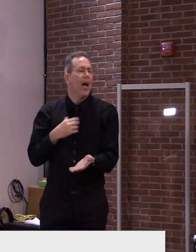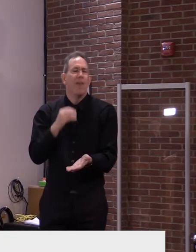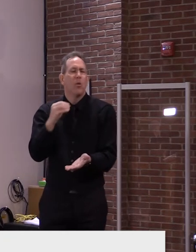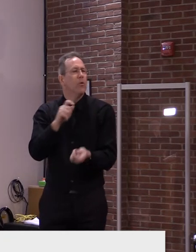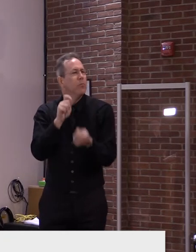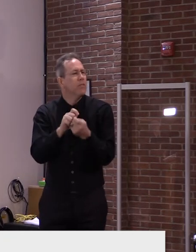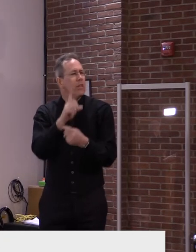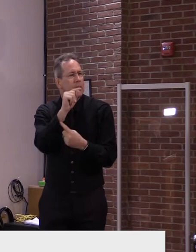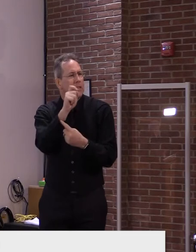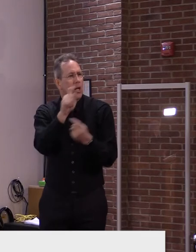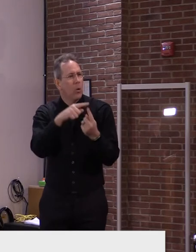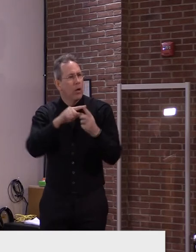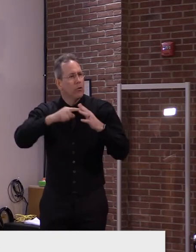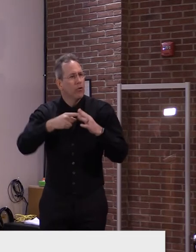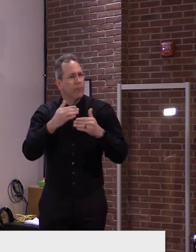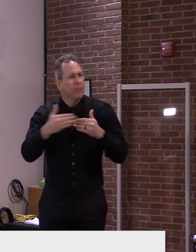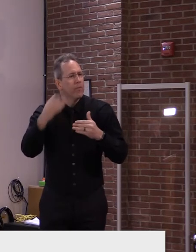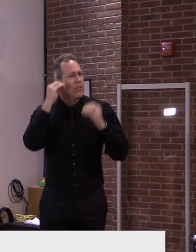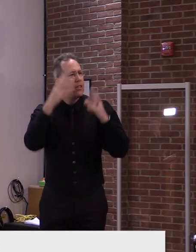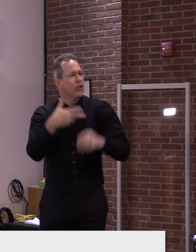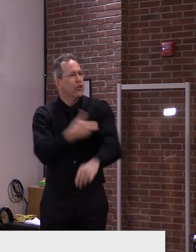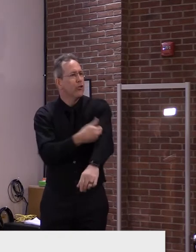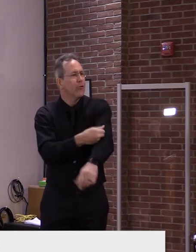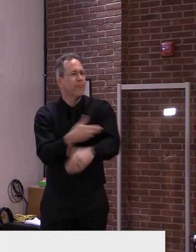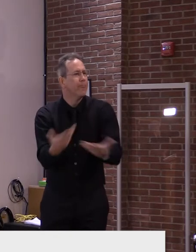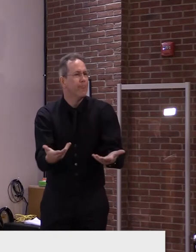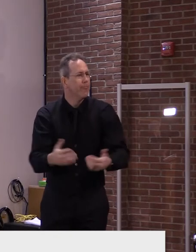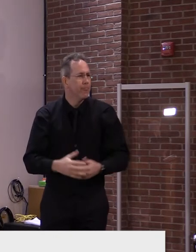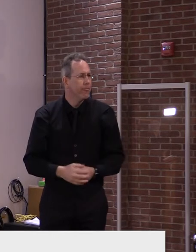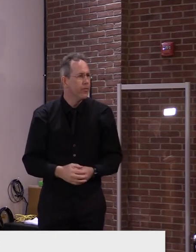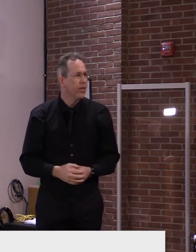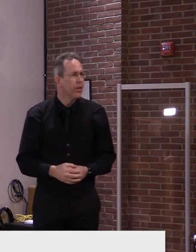I mean, when will you get an update on the outbreak?